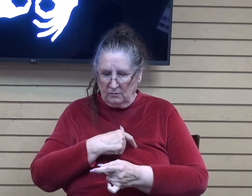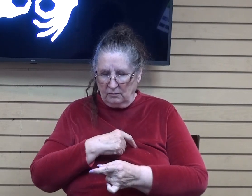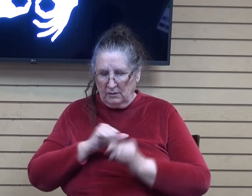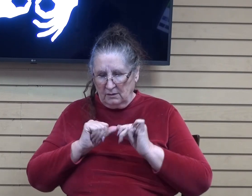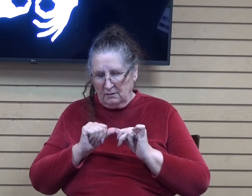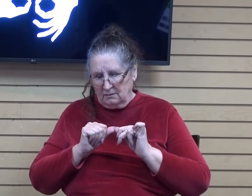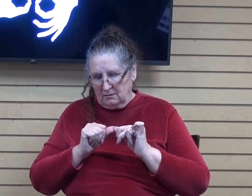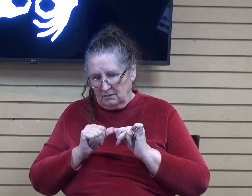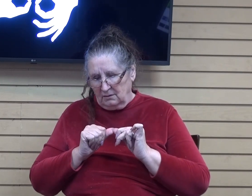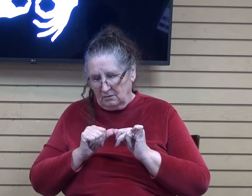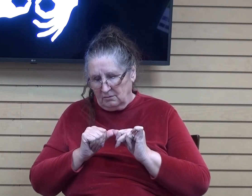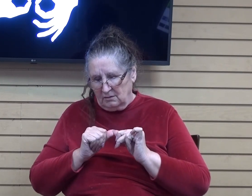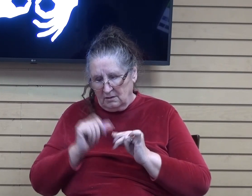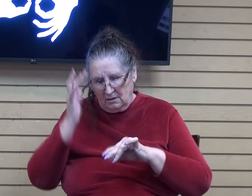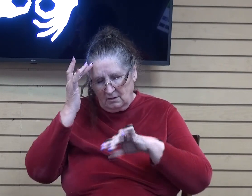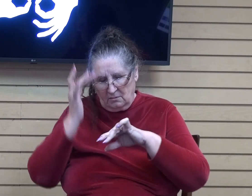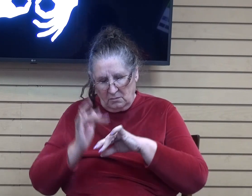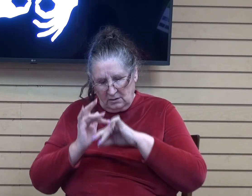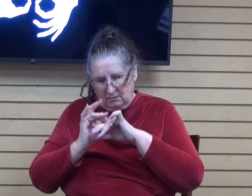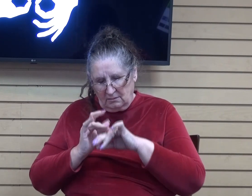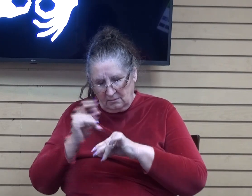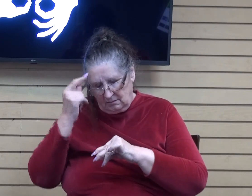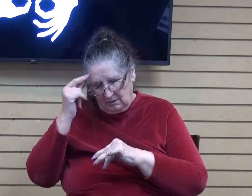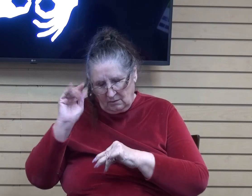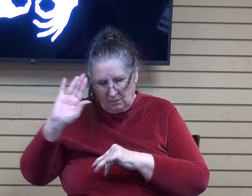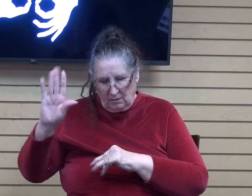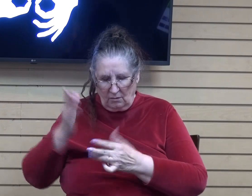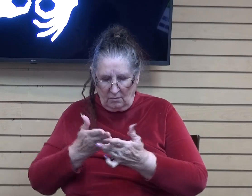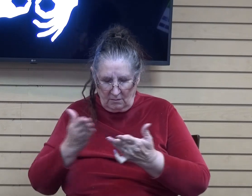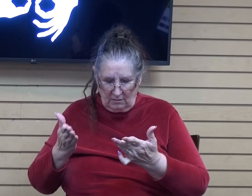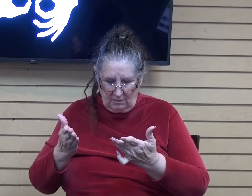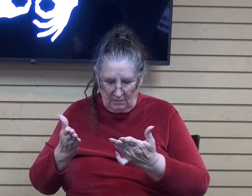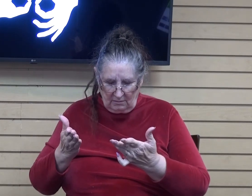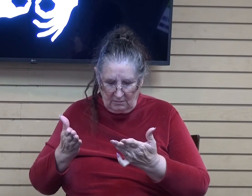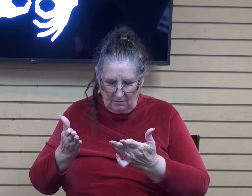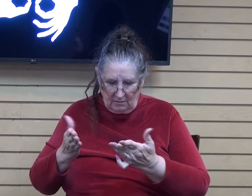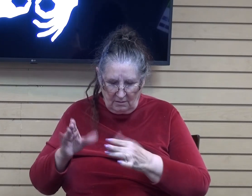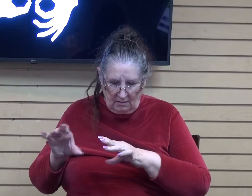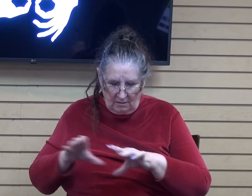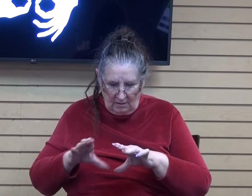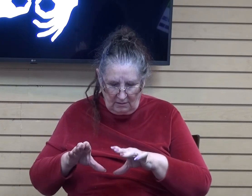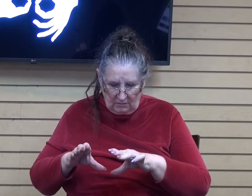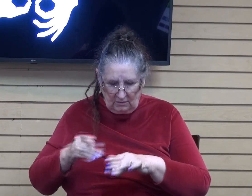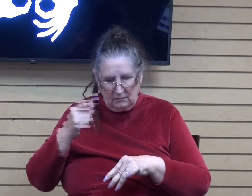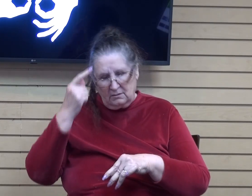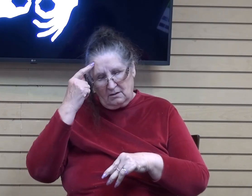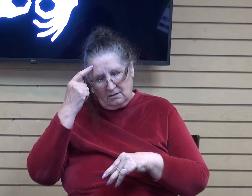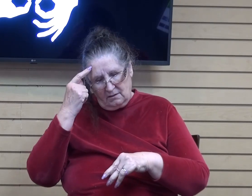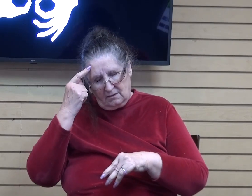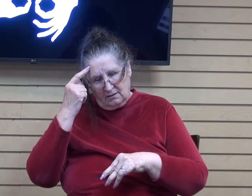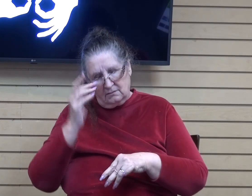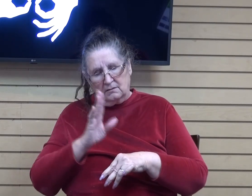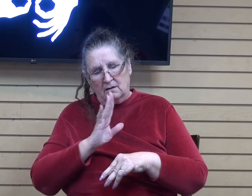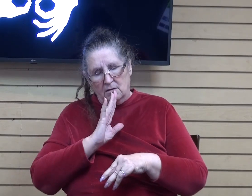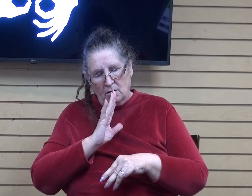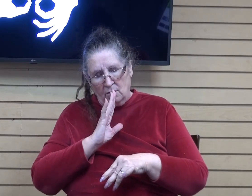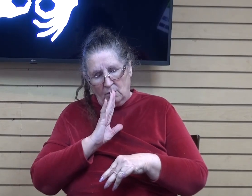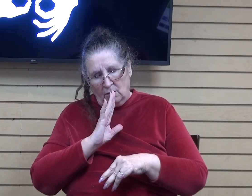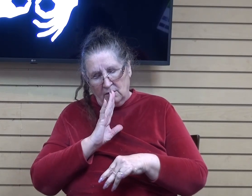continually meditate and think on those things that our actions and our thoughts um and the things that we say